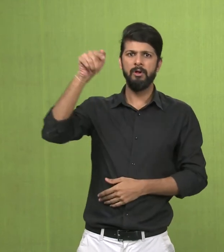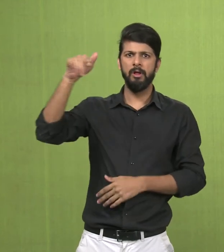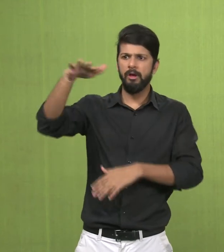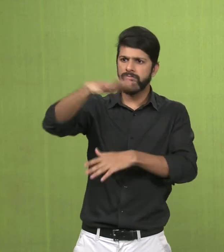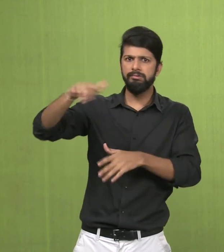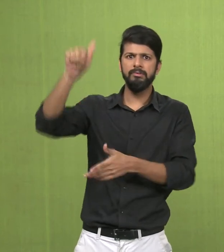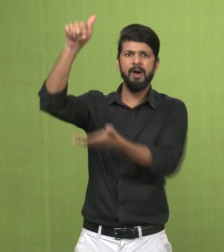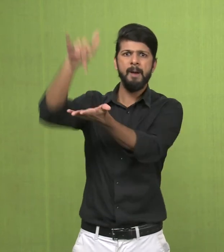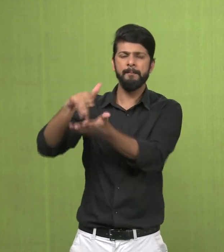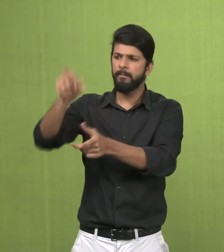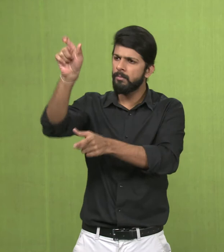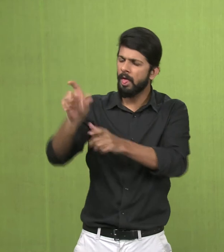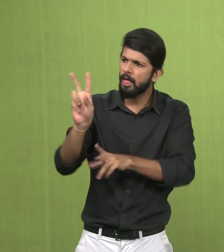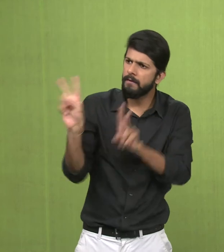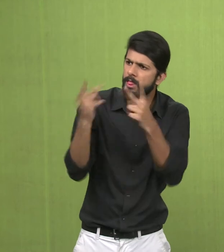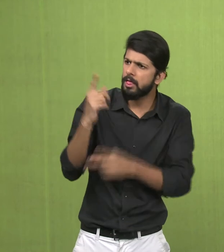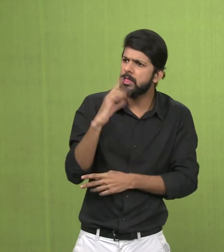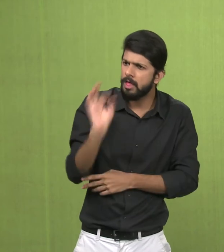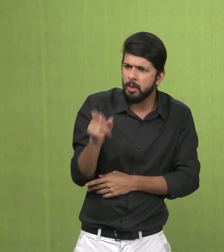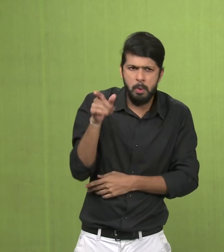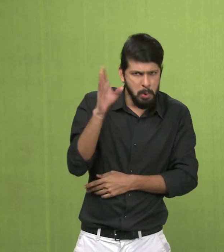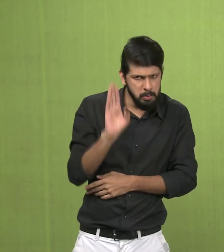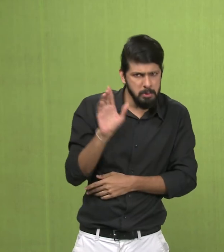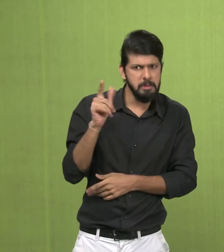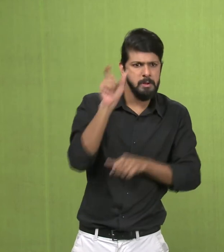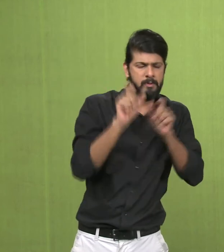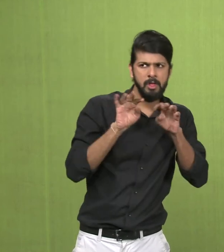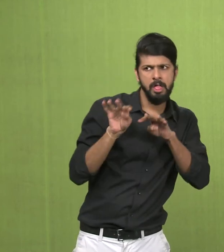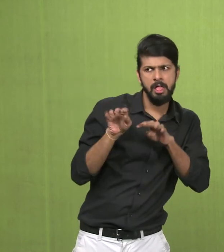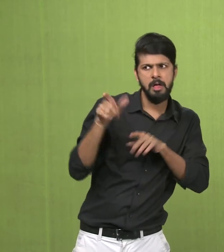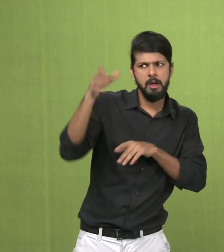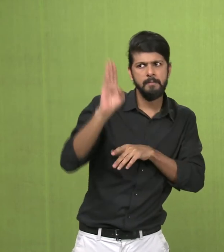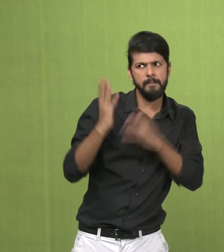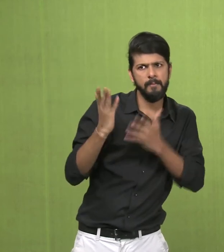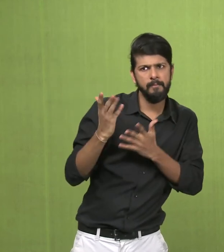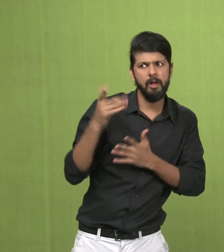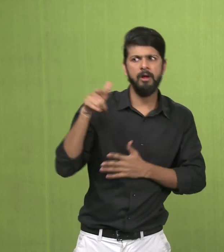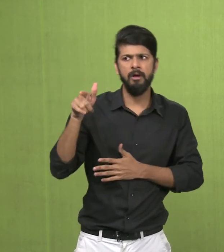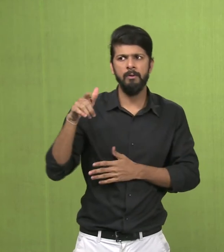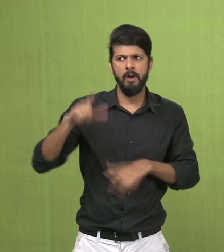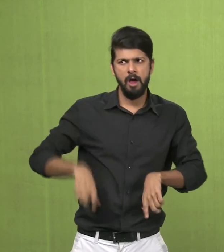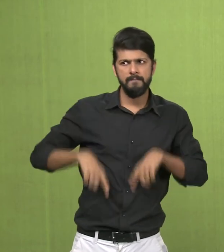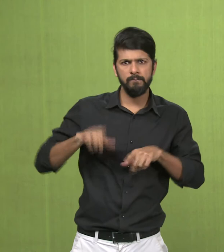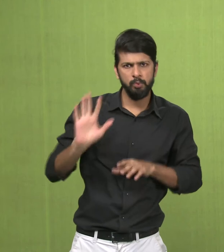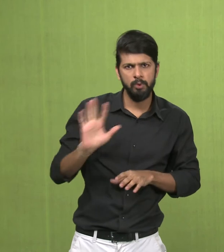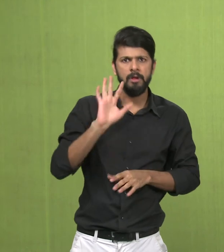special interest of the Mathura sculpture would be dynamic